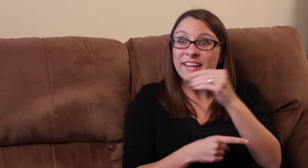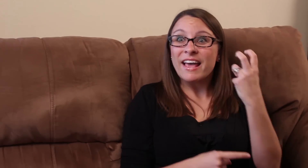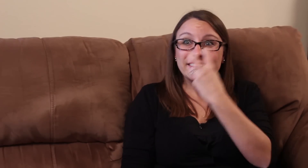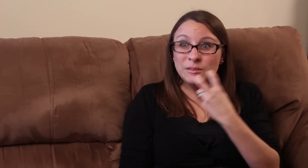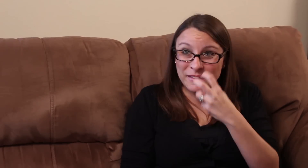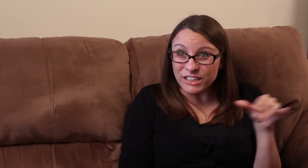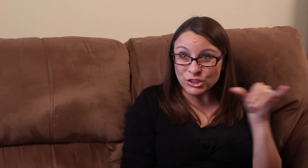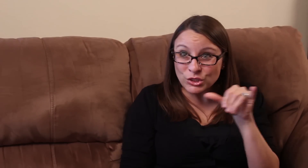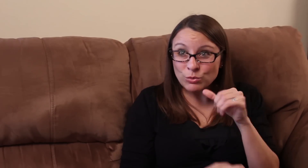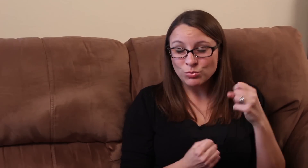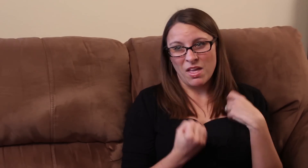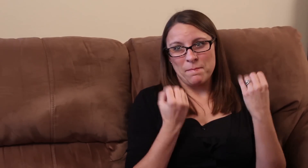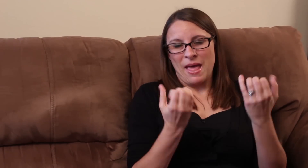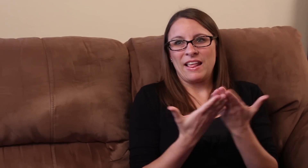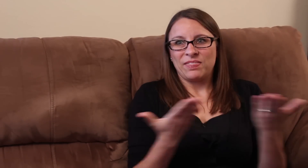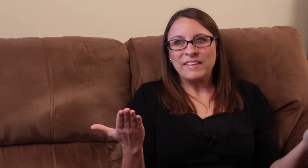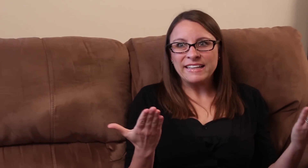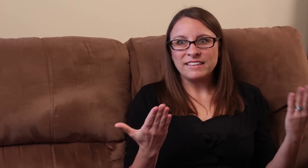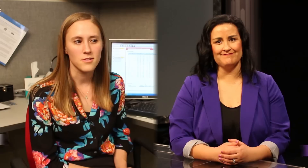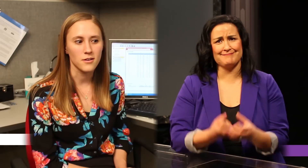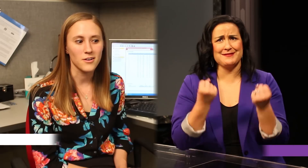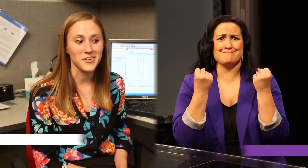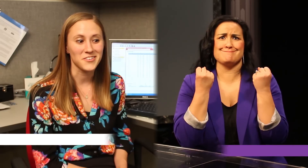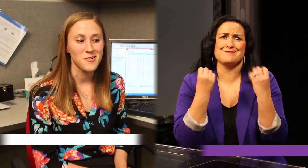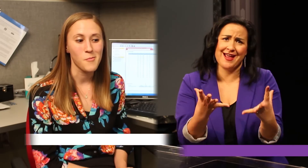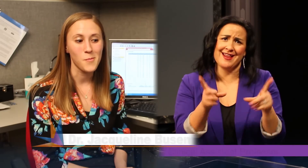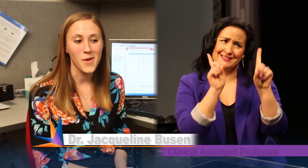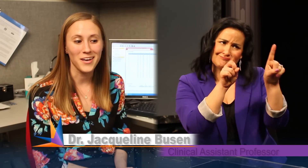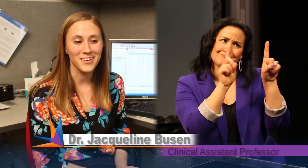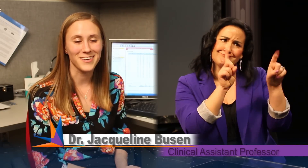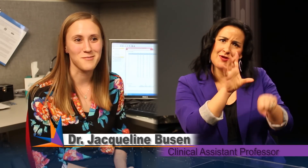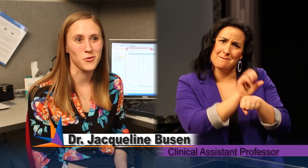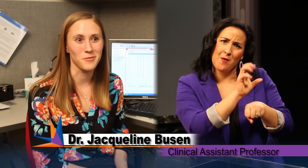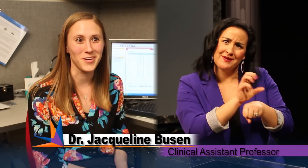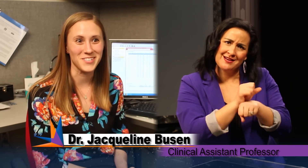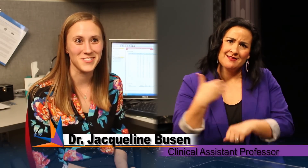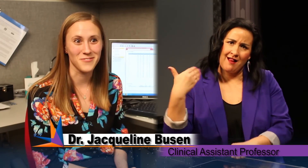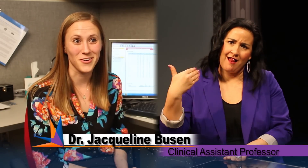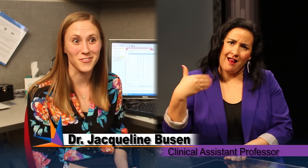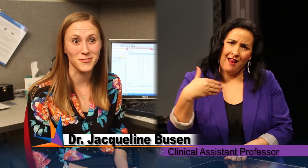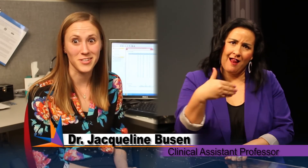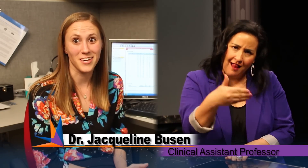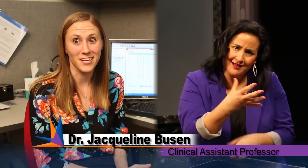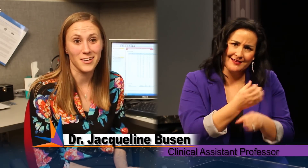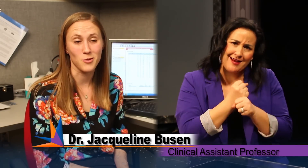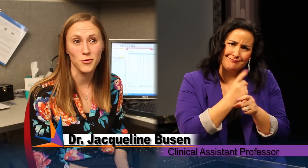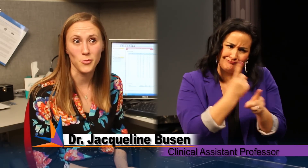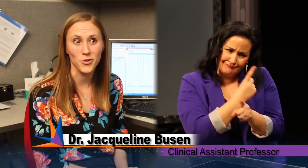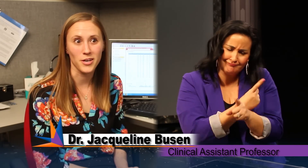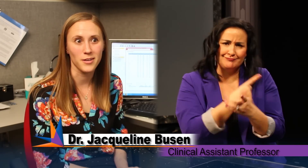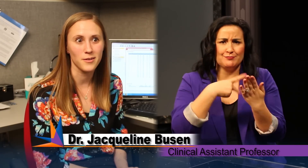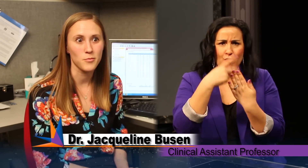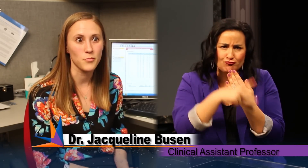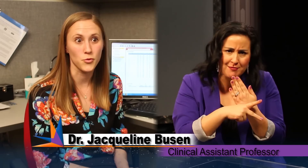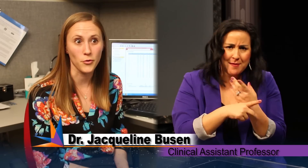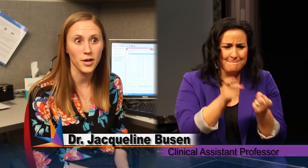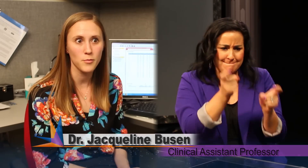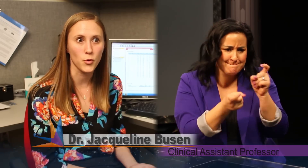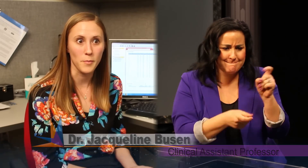speech therapy all those kinds of things there are many appointments involved with getting an appropriate program or